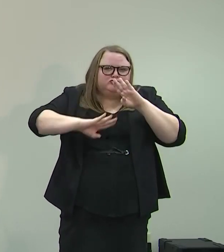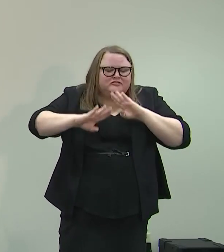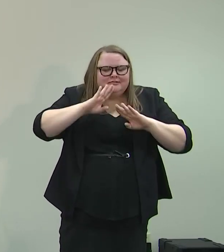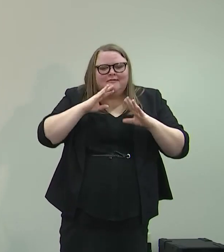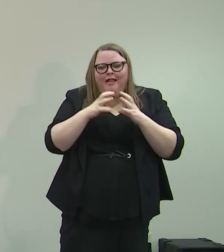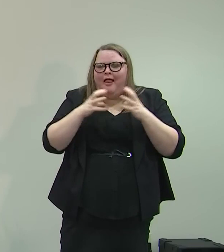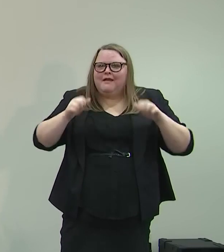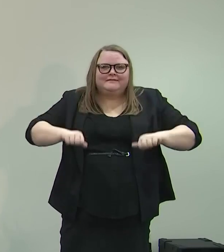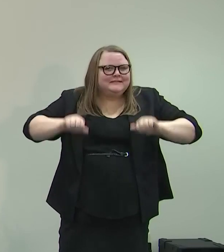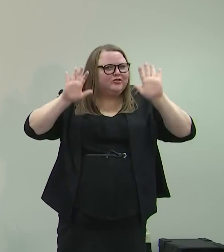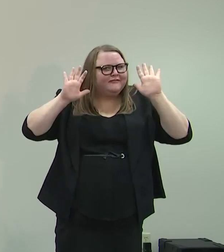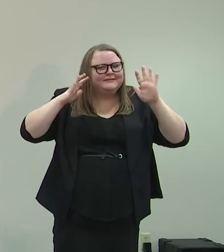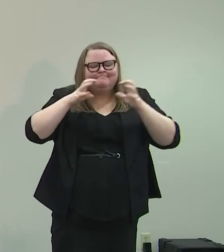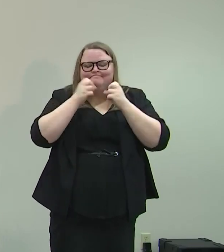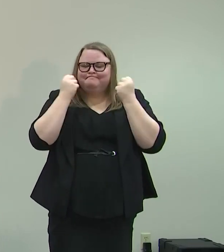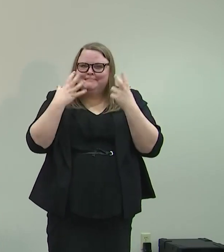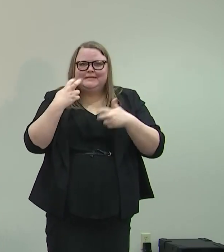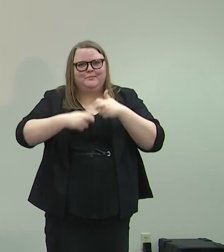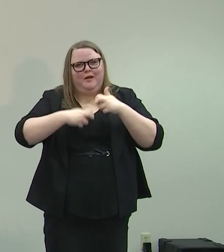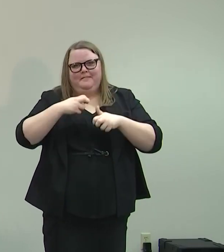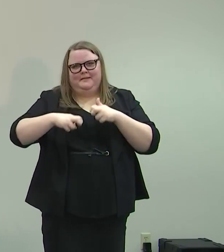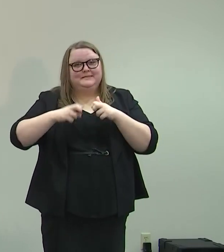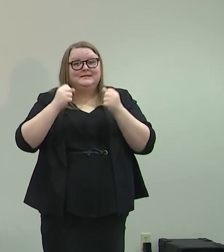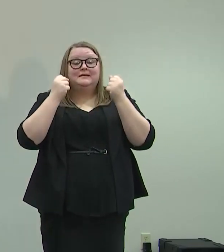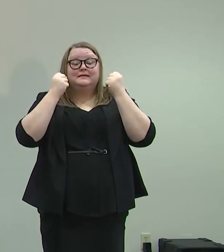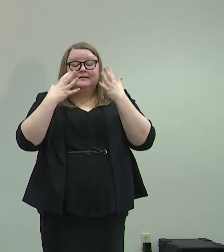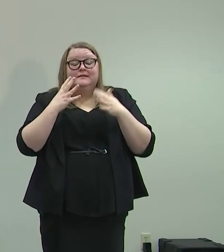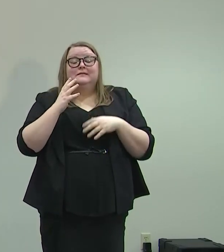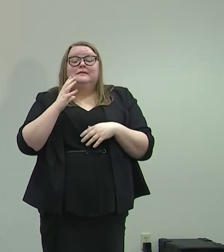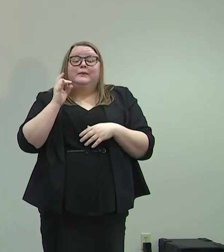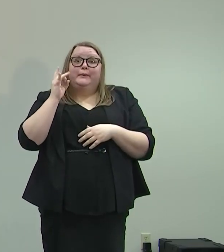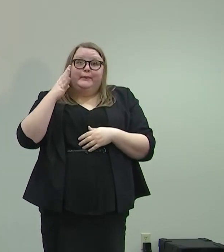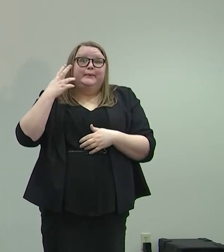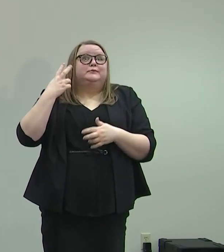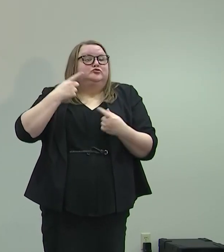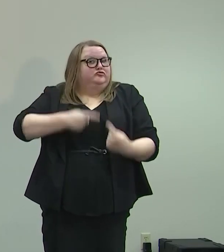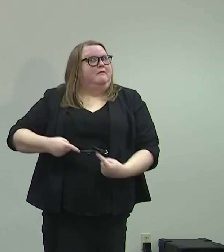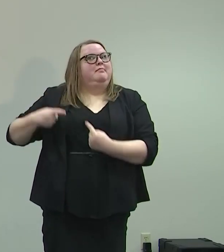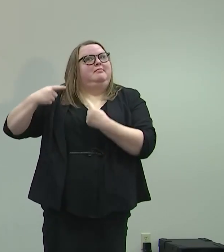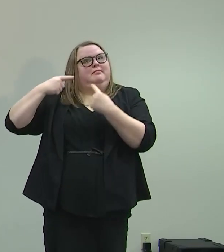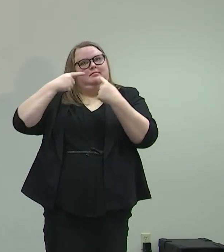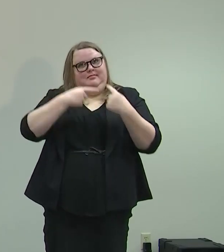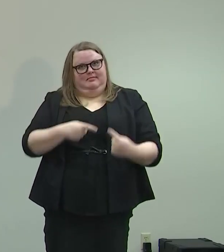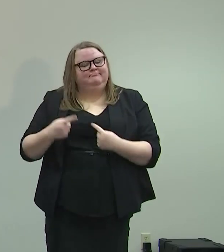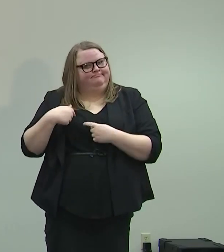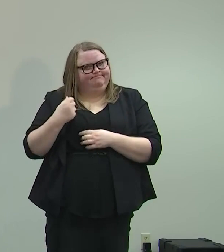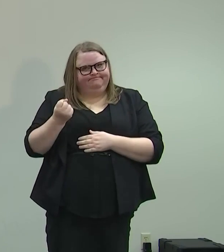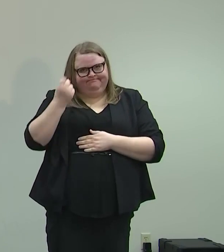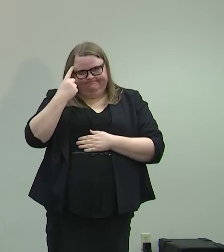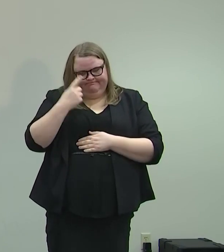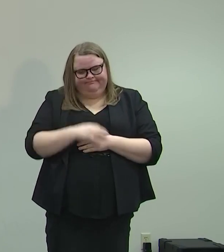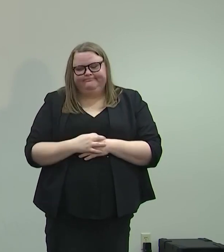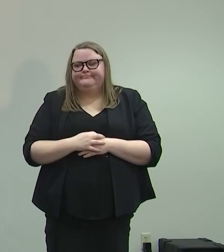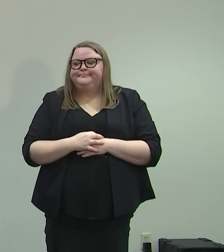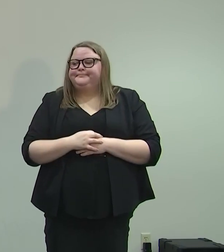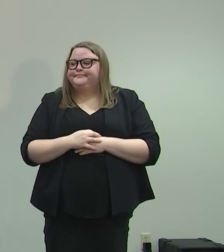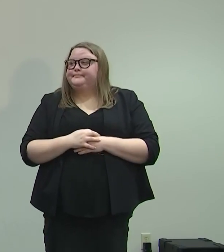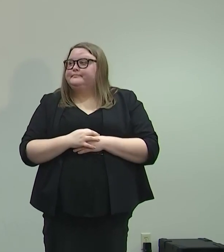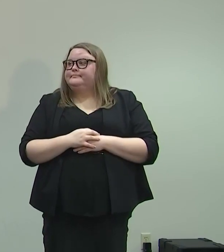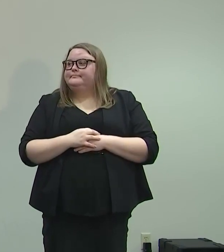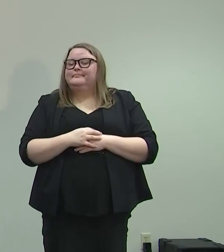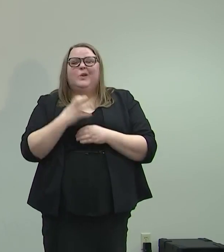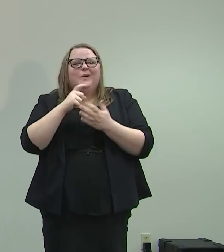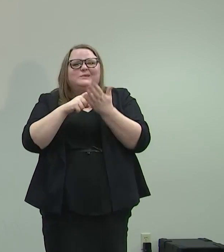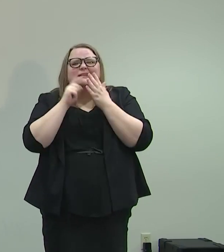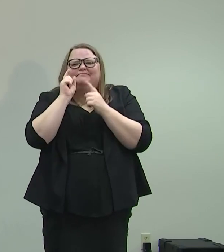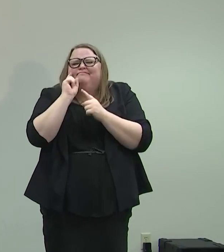a lot of sacrifices, and a lot of really hard times. I want to take just a